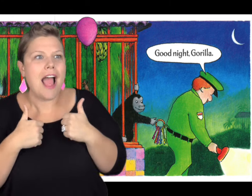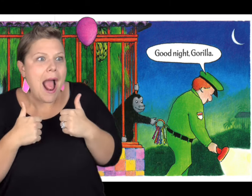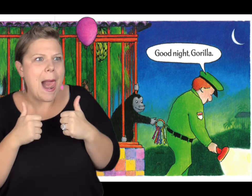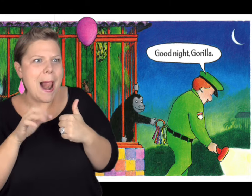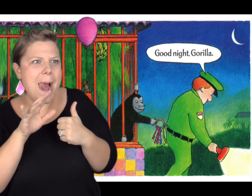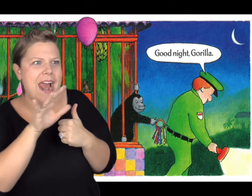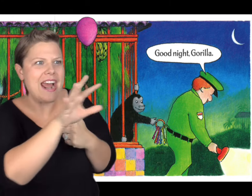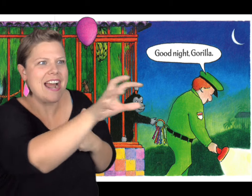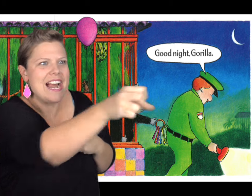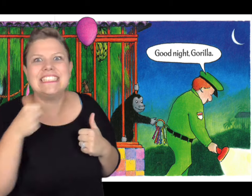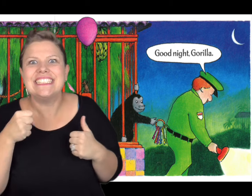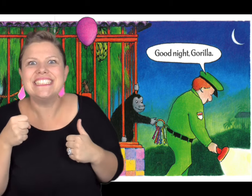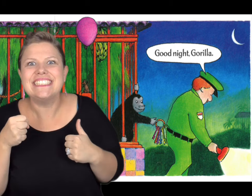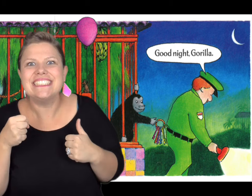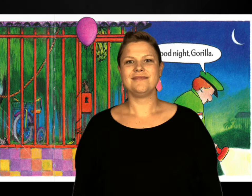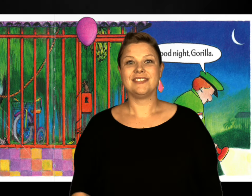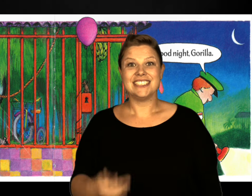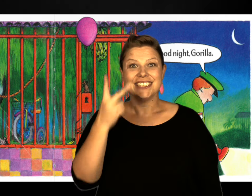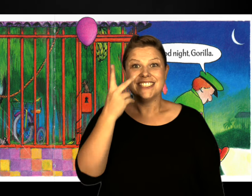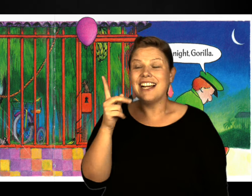The gorilla was excited and took them.